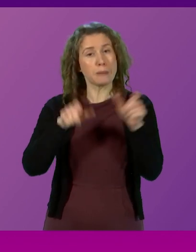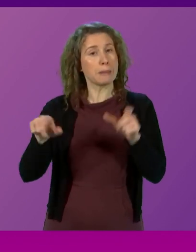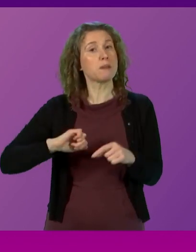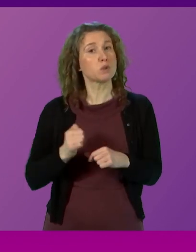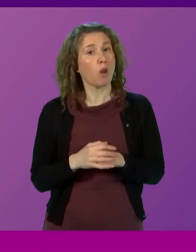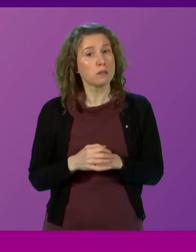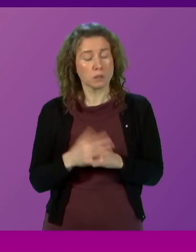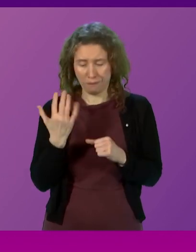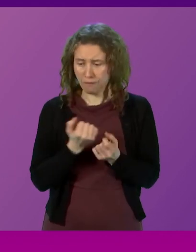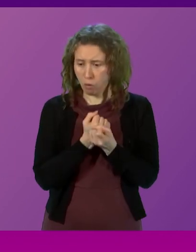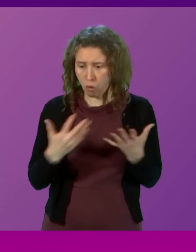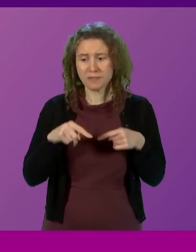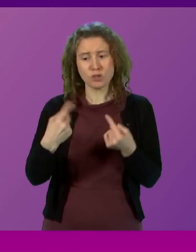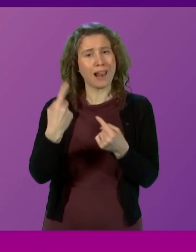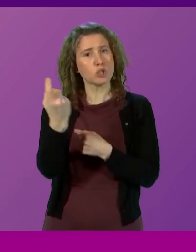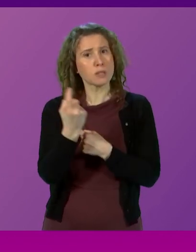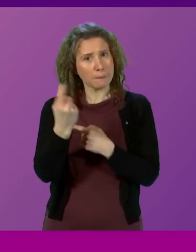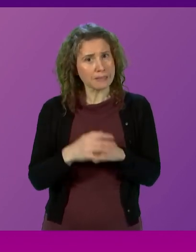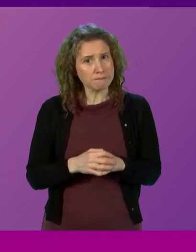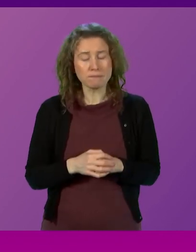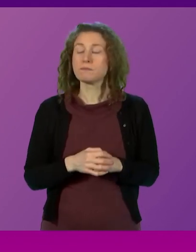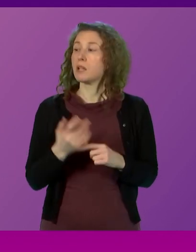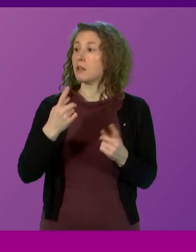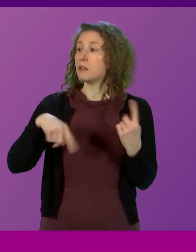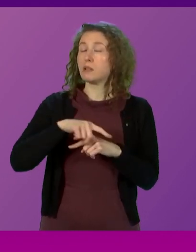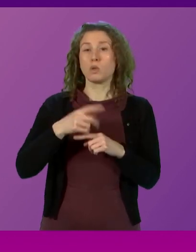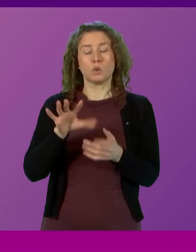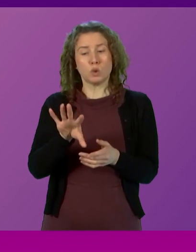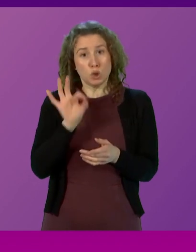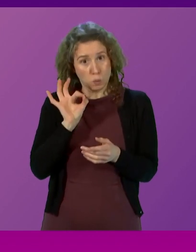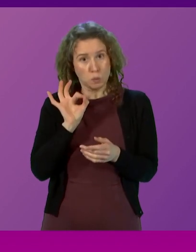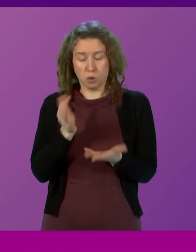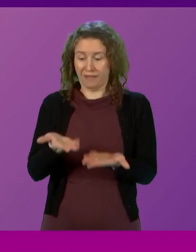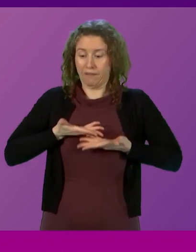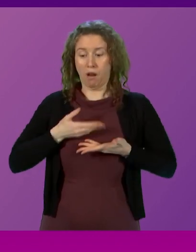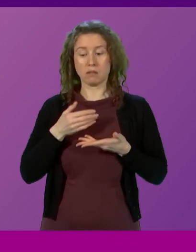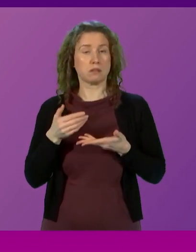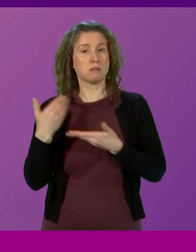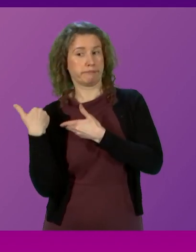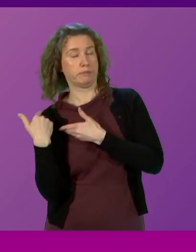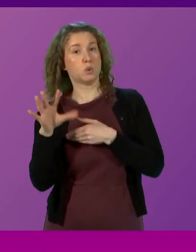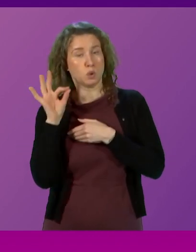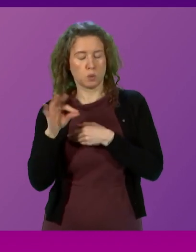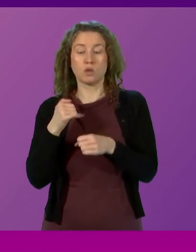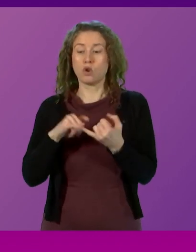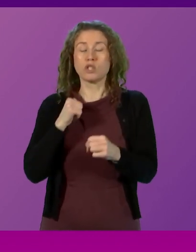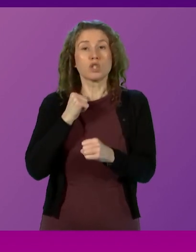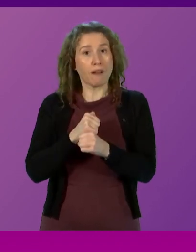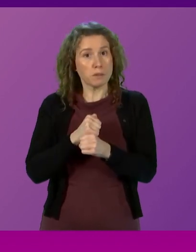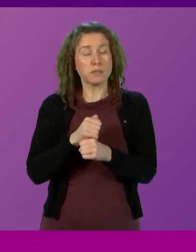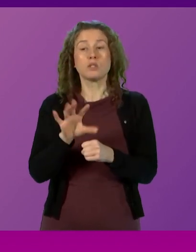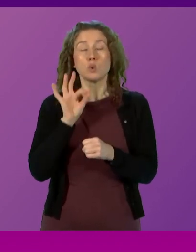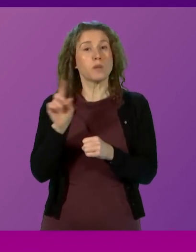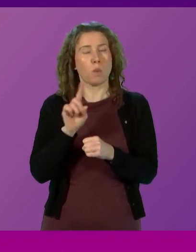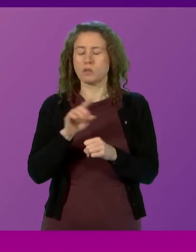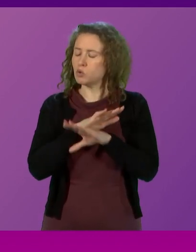the challenges which lie ahead. To govern is to choose, and the Scottish Government has made its choice. We have chosen not